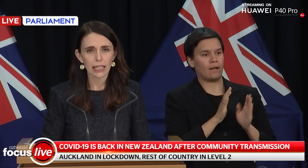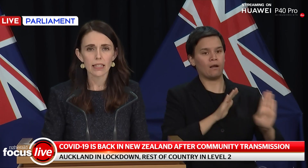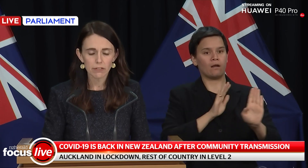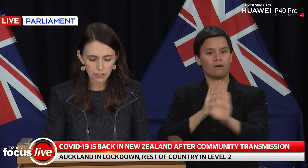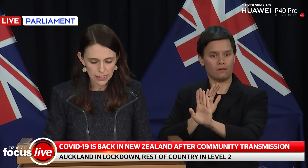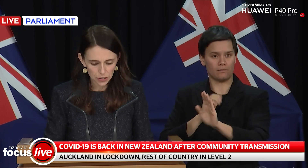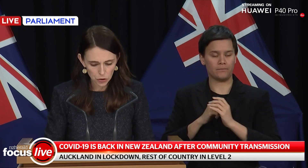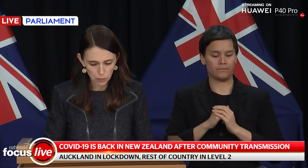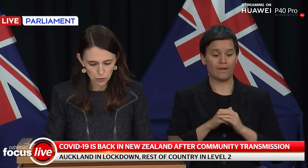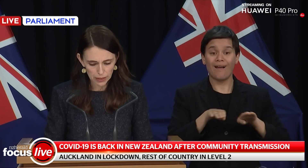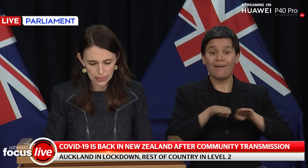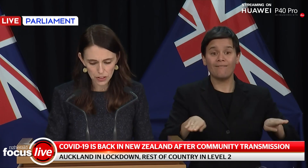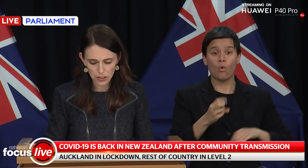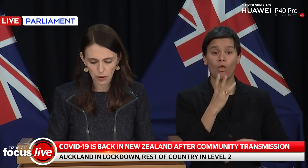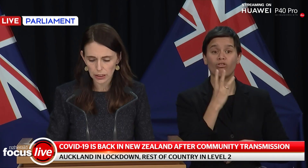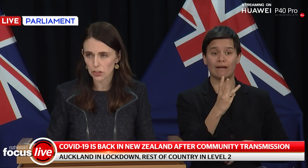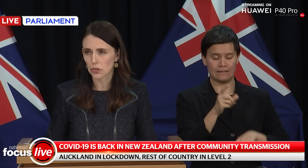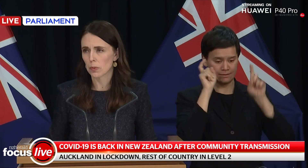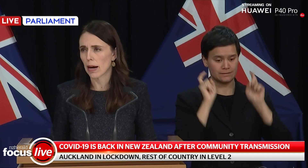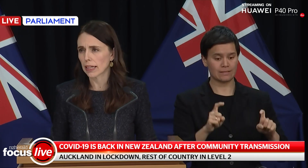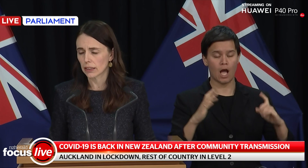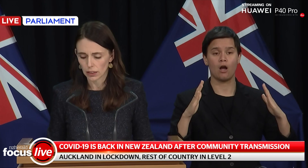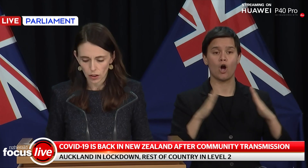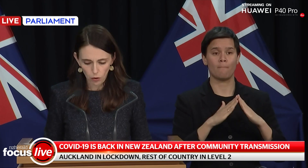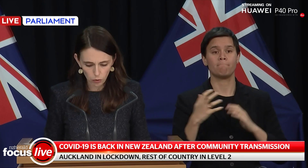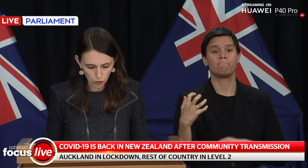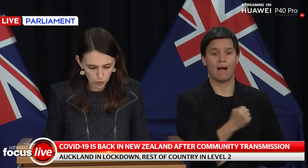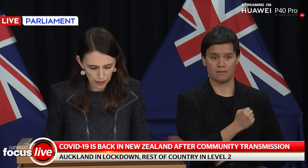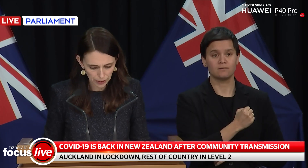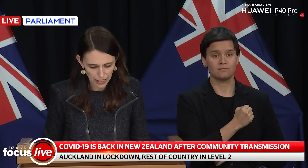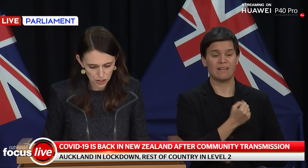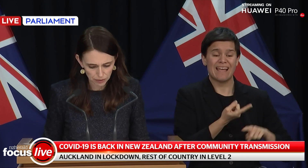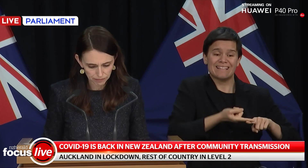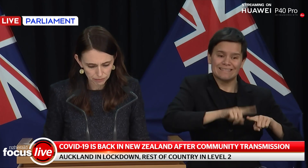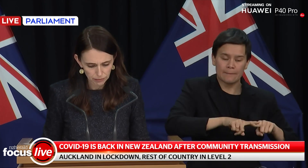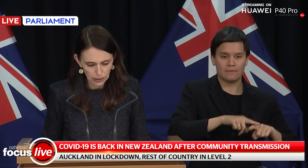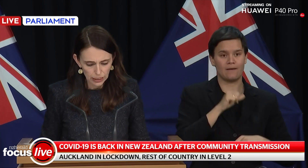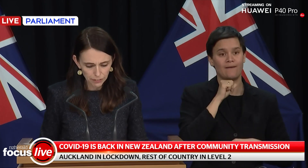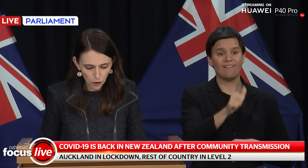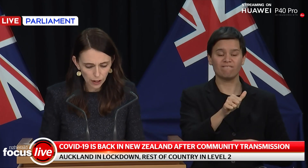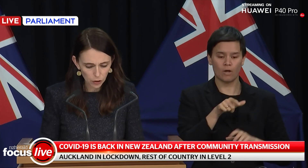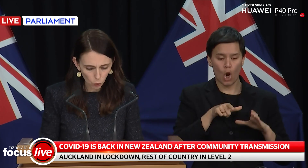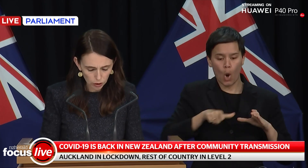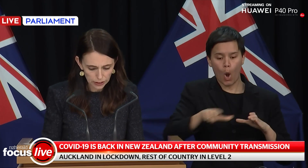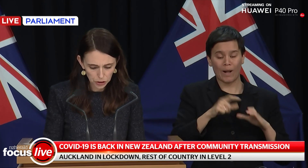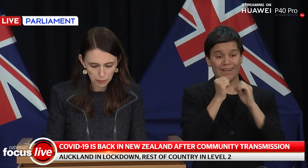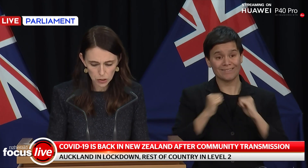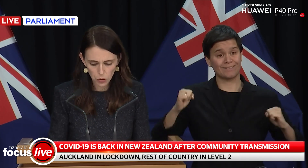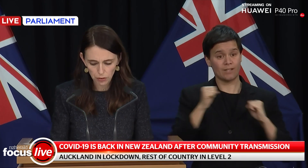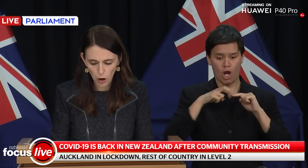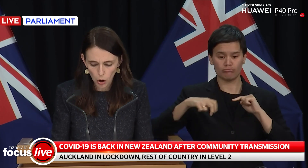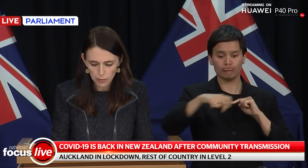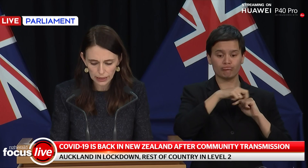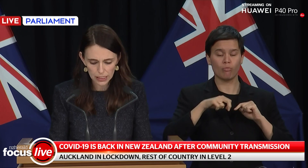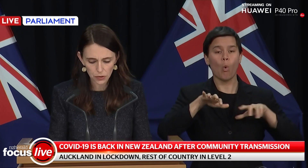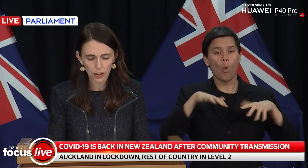other than for essential movements such as going to the supermarket or local recreation. If you are in Auckland, you must